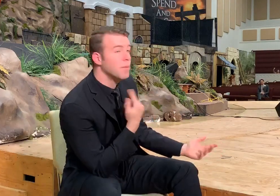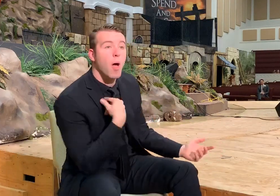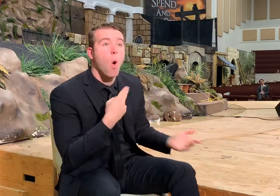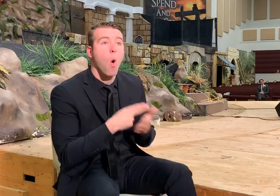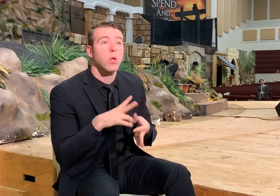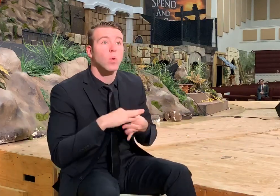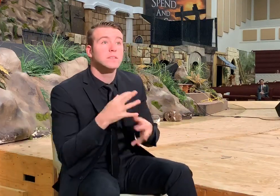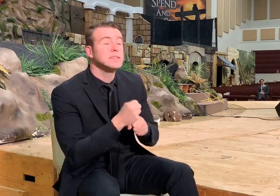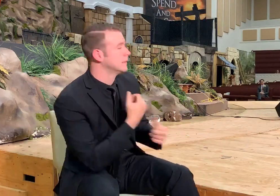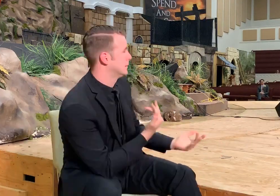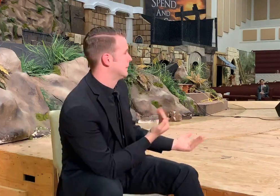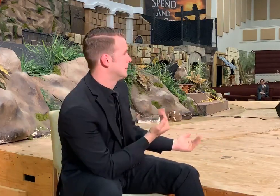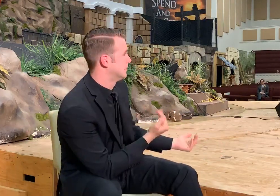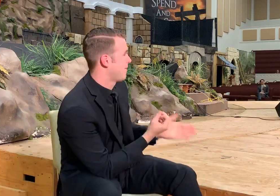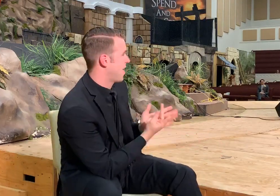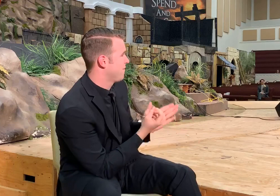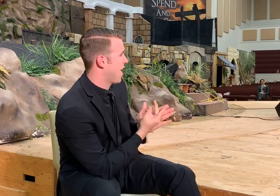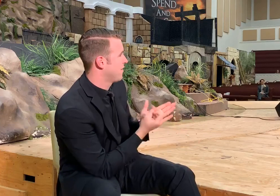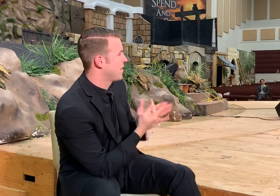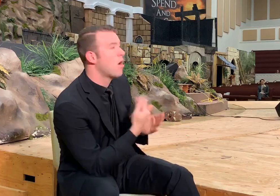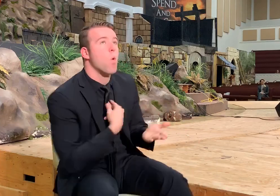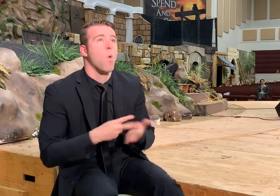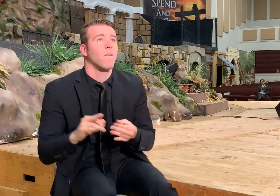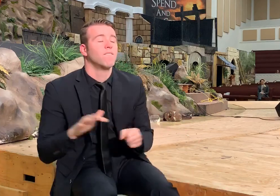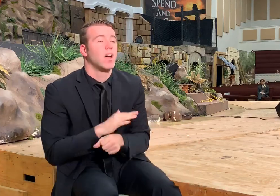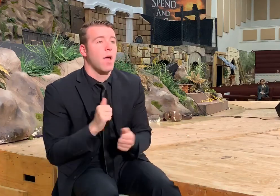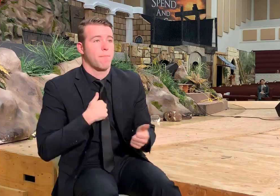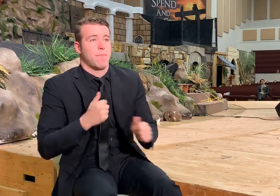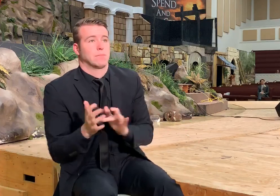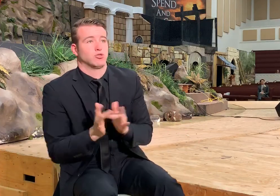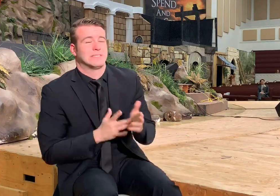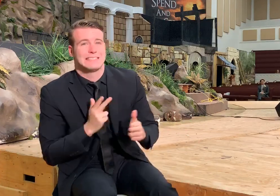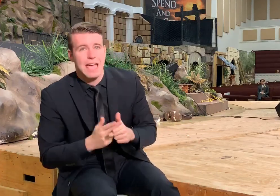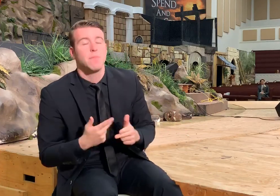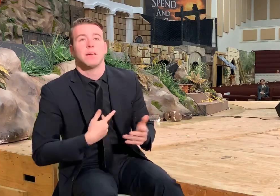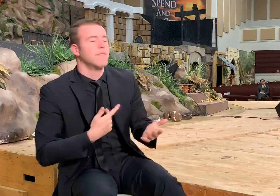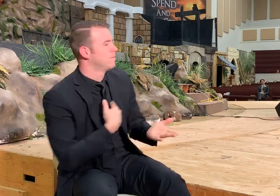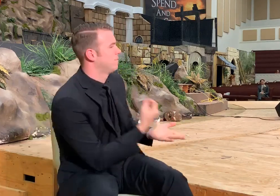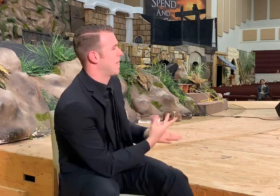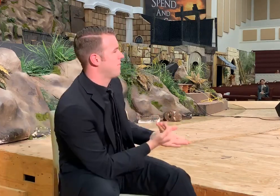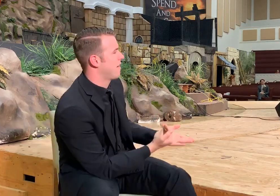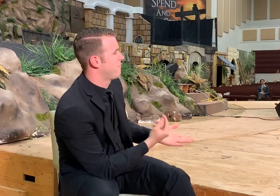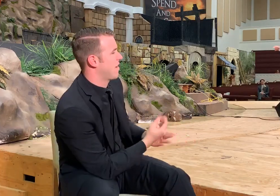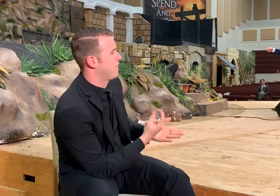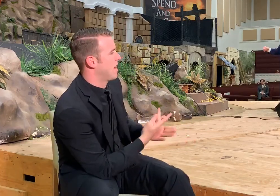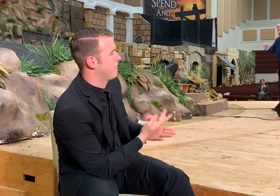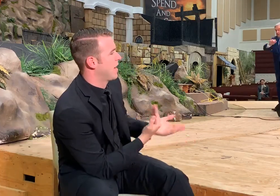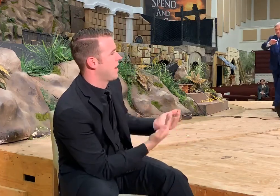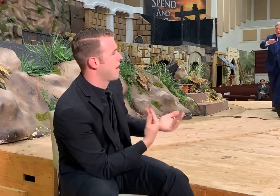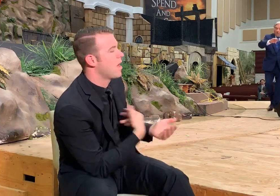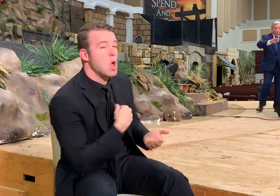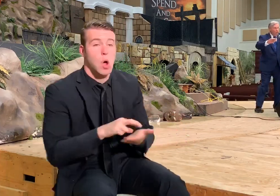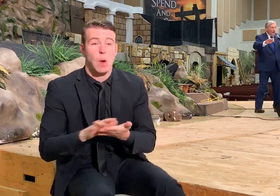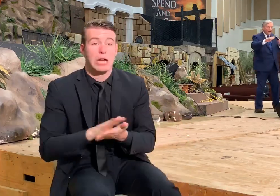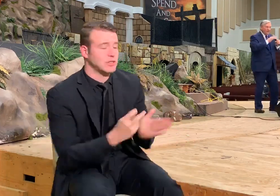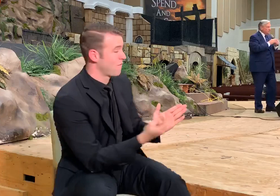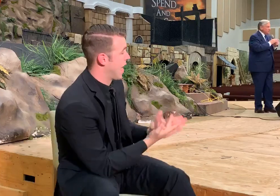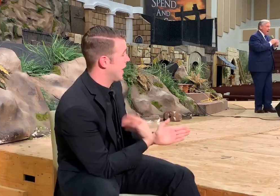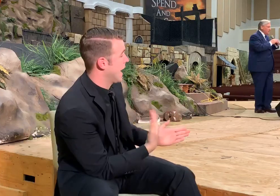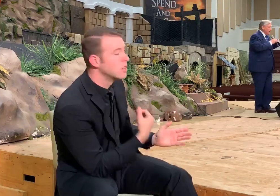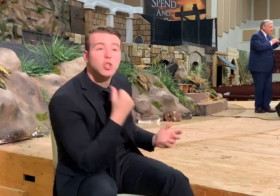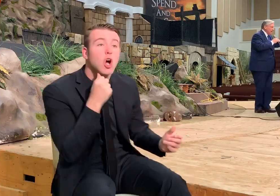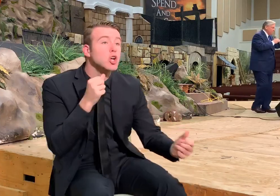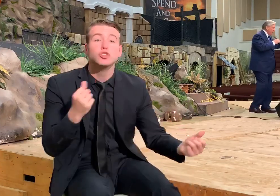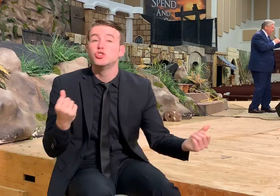and what it means to be filled with it and be baptized in the name of the Lord and to walk in righteousness. Don't wait,